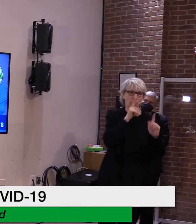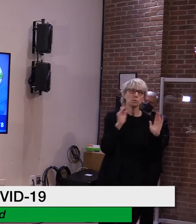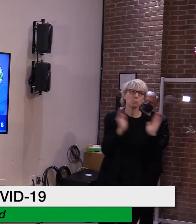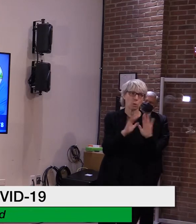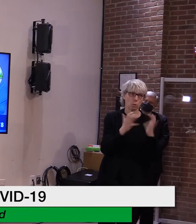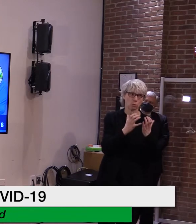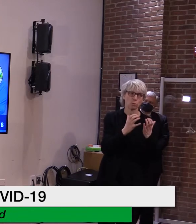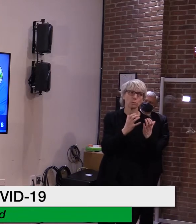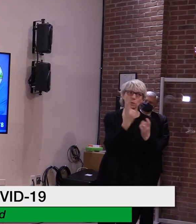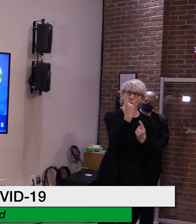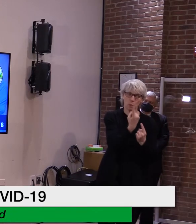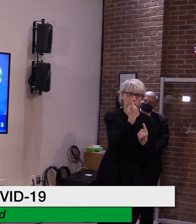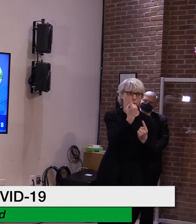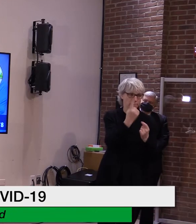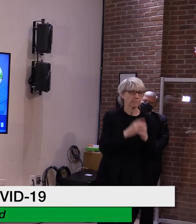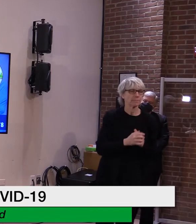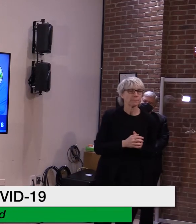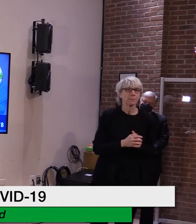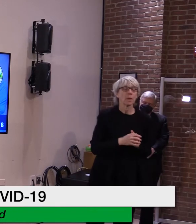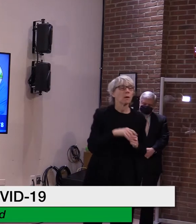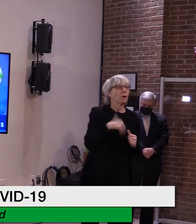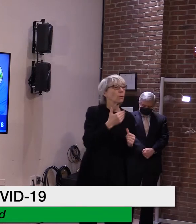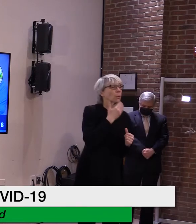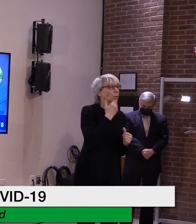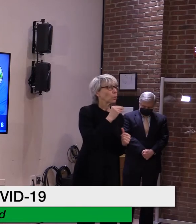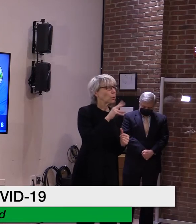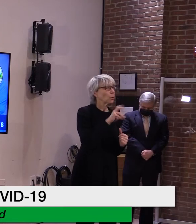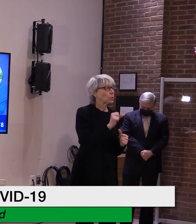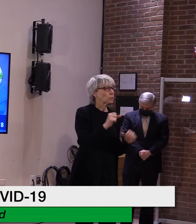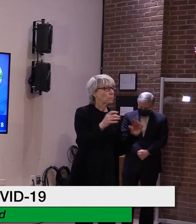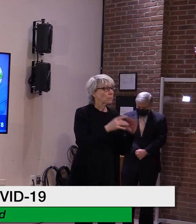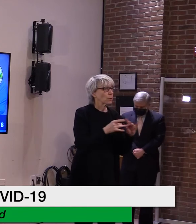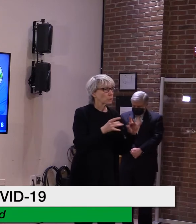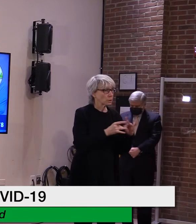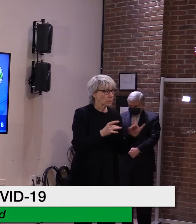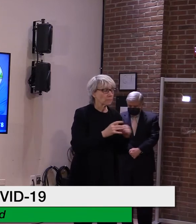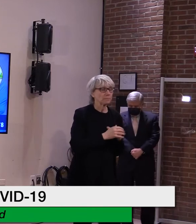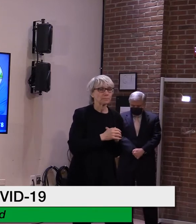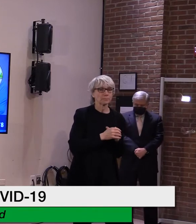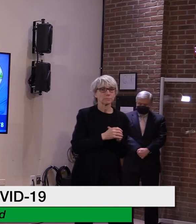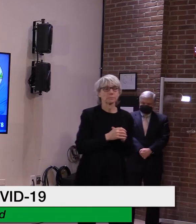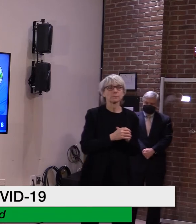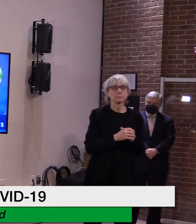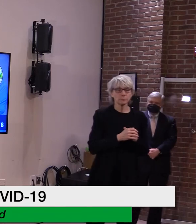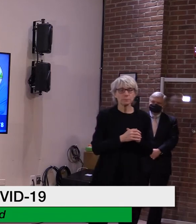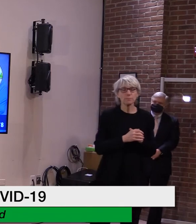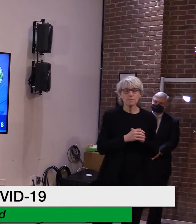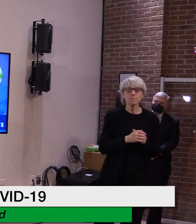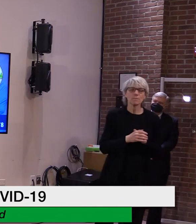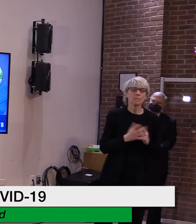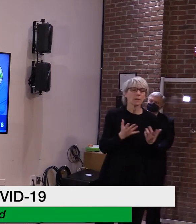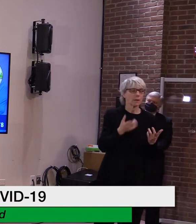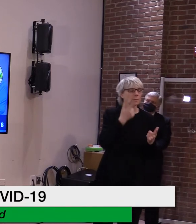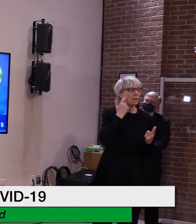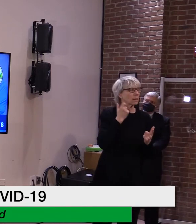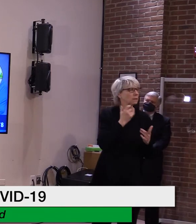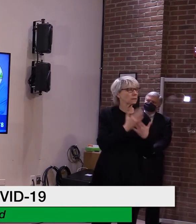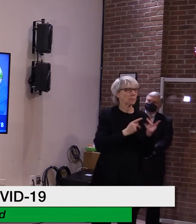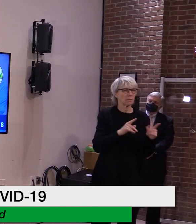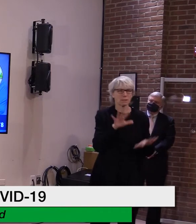There's another area of good news that I also want to highlight because there is a need to provide a little more context.